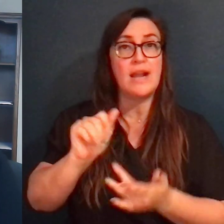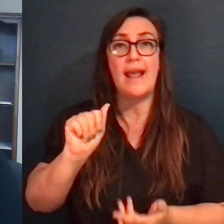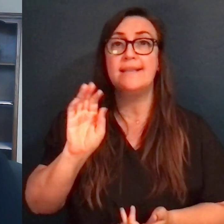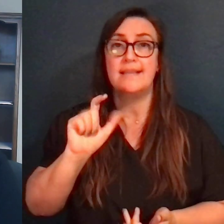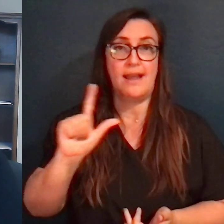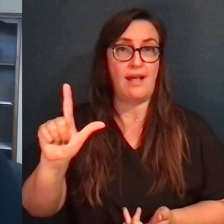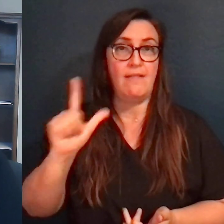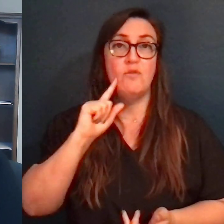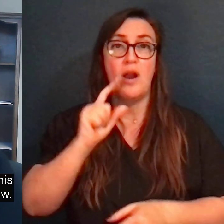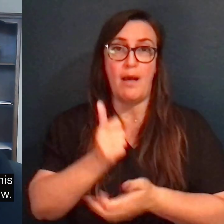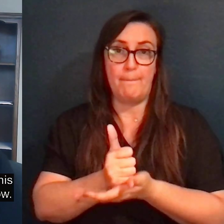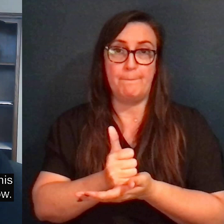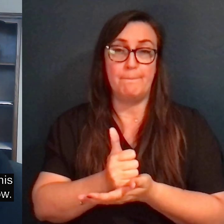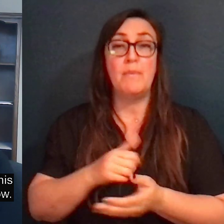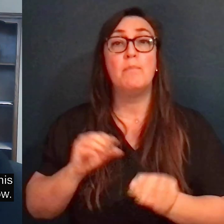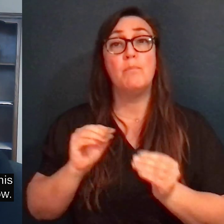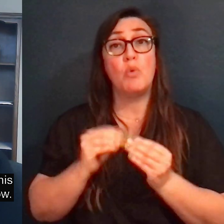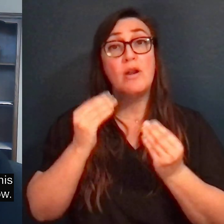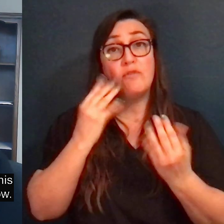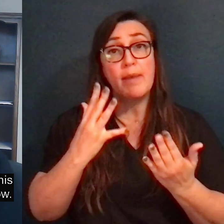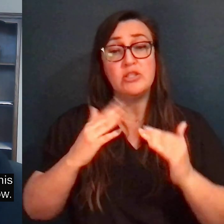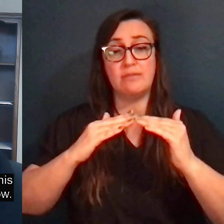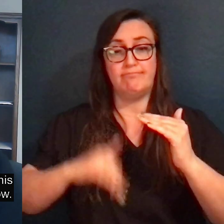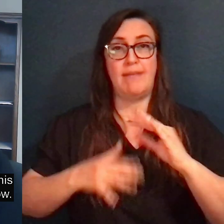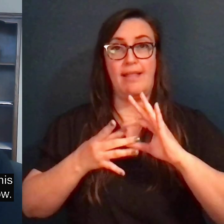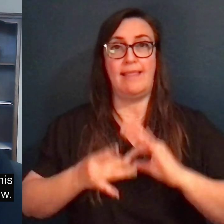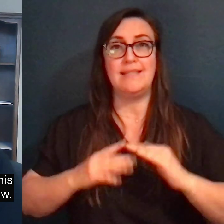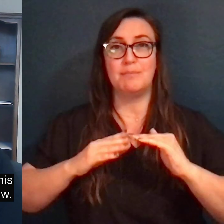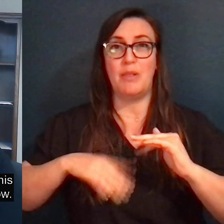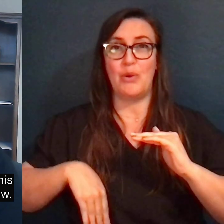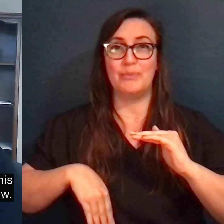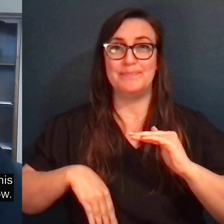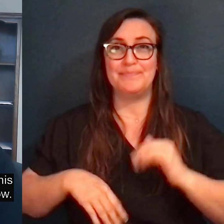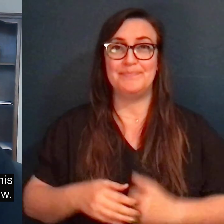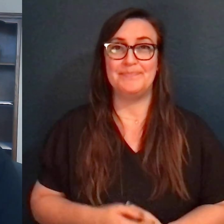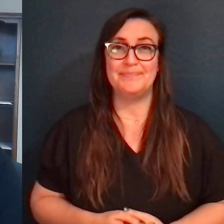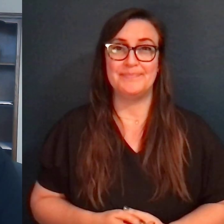ACDL. For more information on this topic, check the links below.